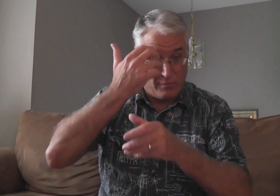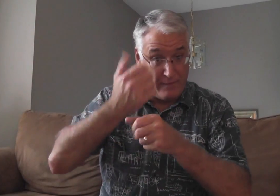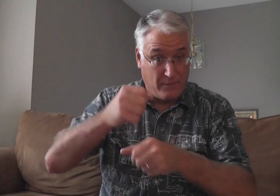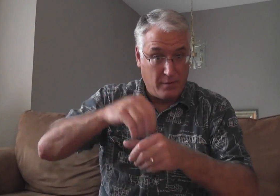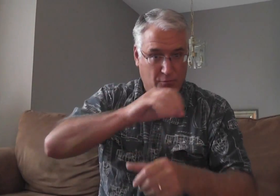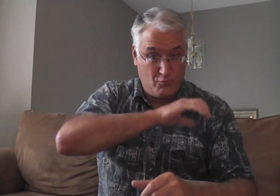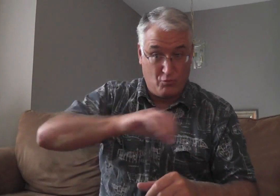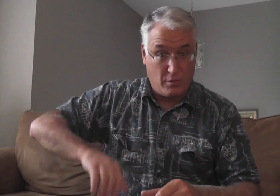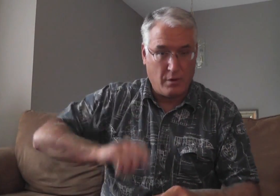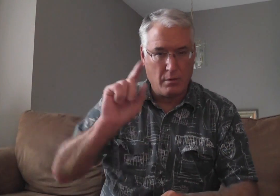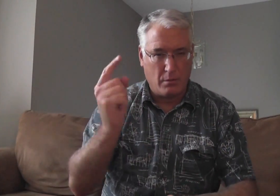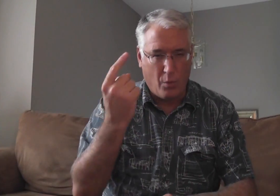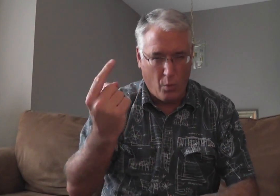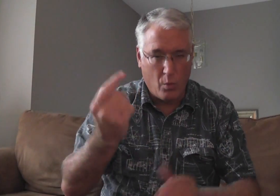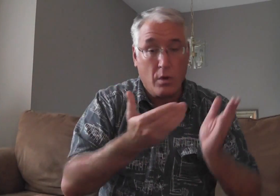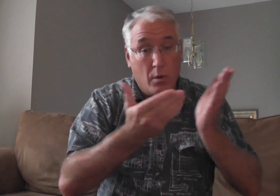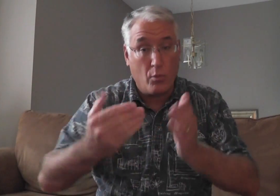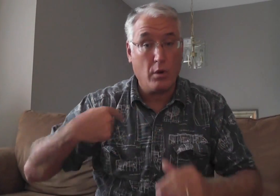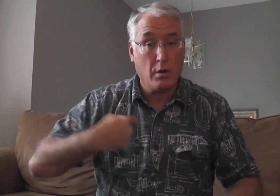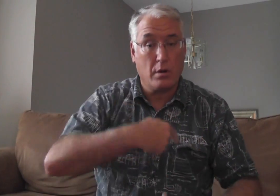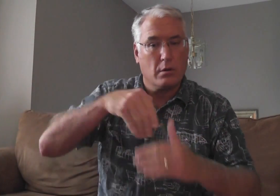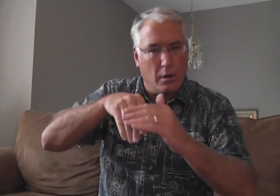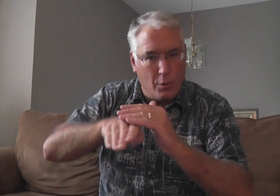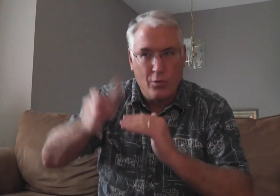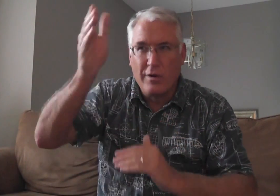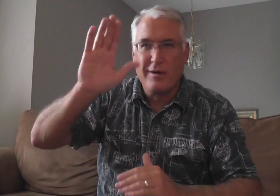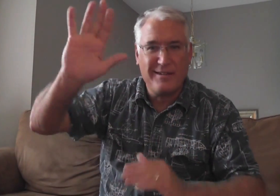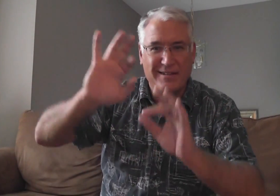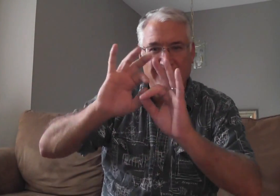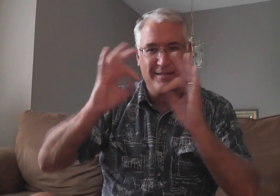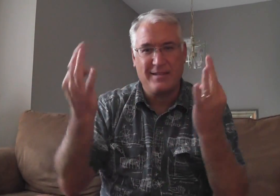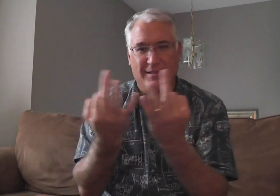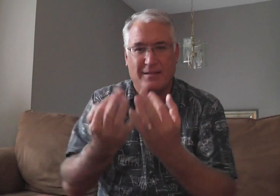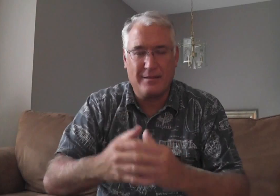Our faith in Christ alone is what will bring us into God's family.